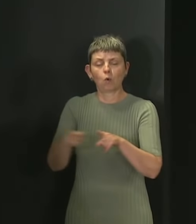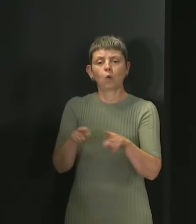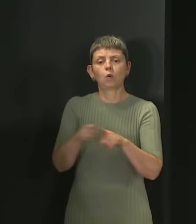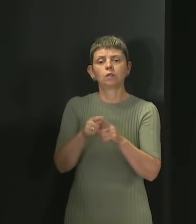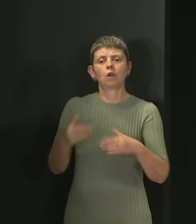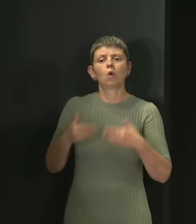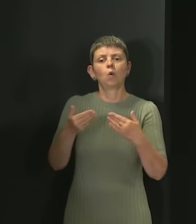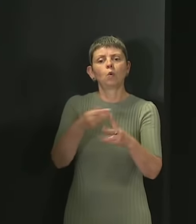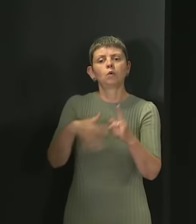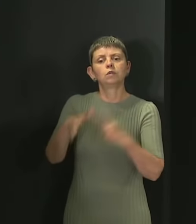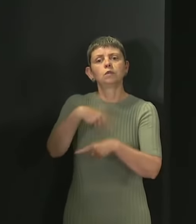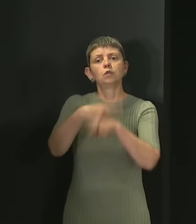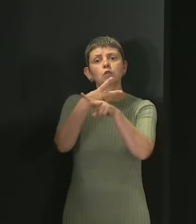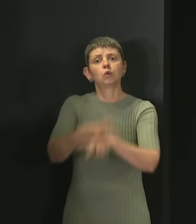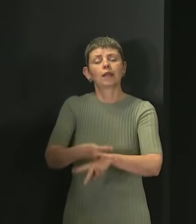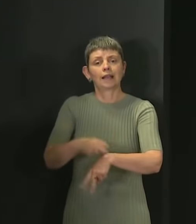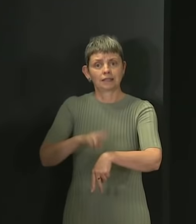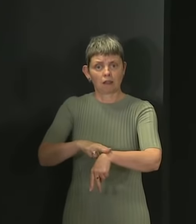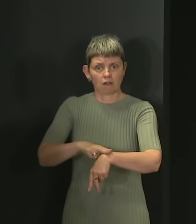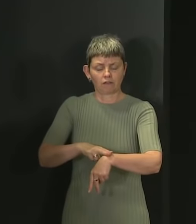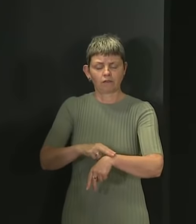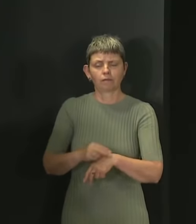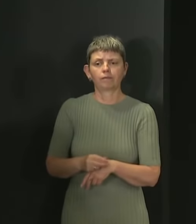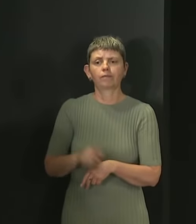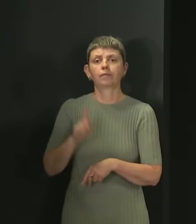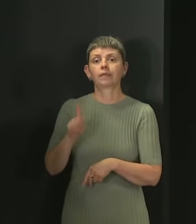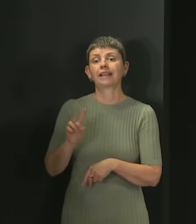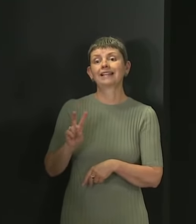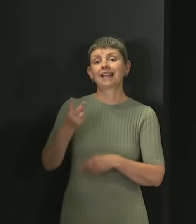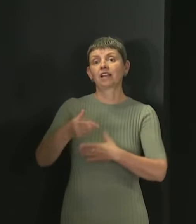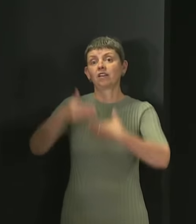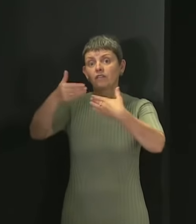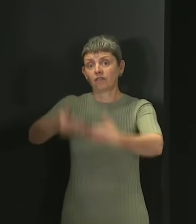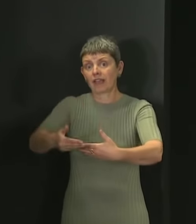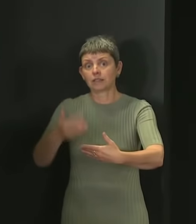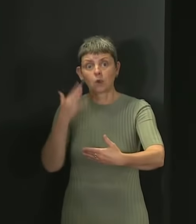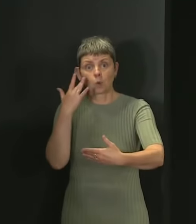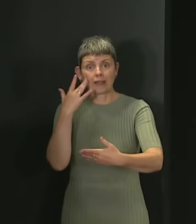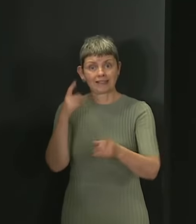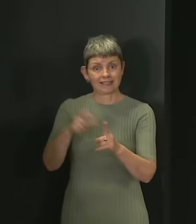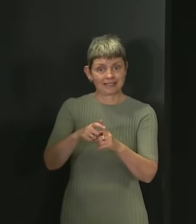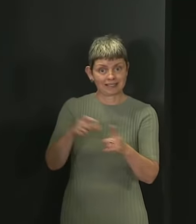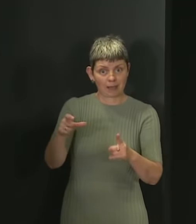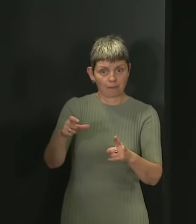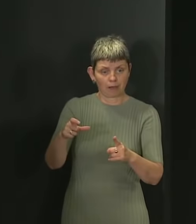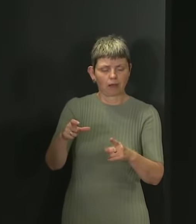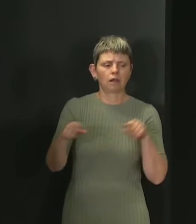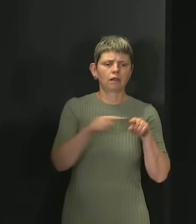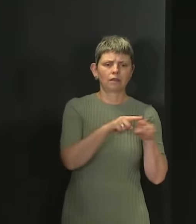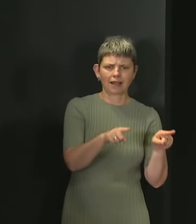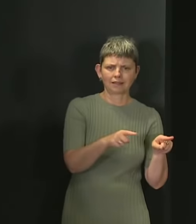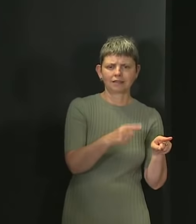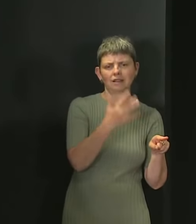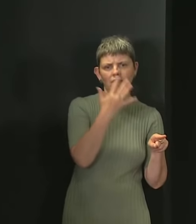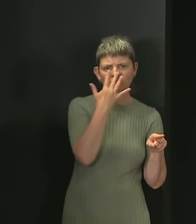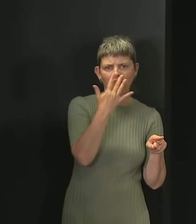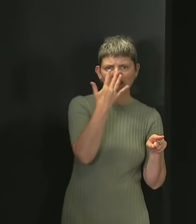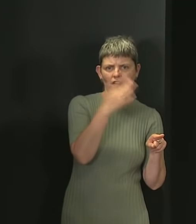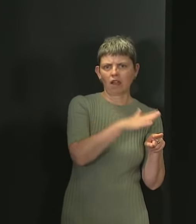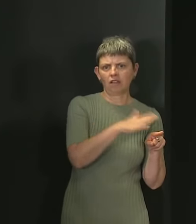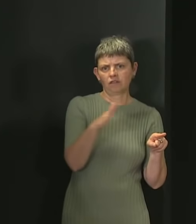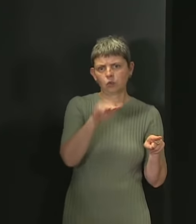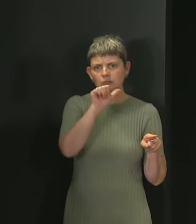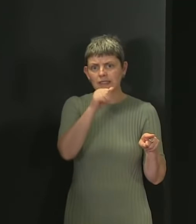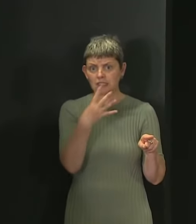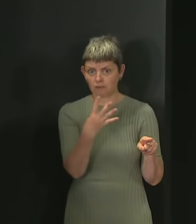workers. The second phase is planned to begin in December and will incorporate those aged 55 to 64 who aren't